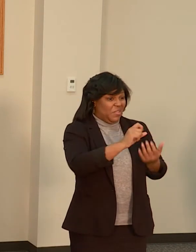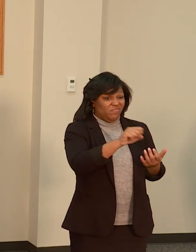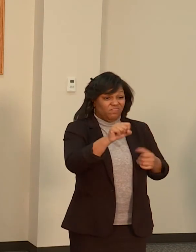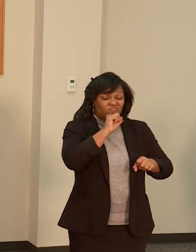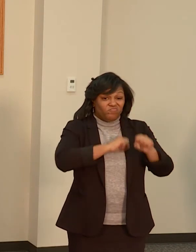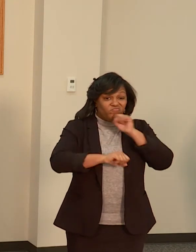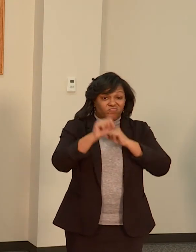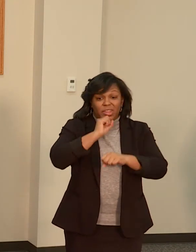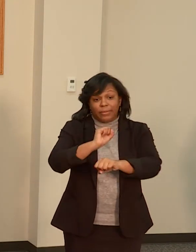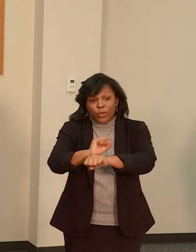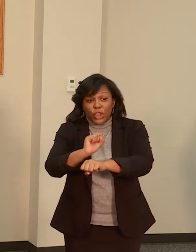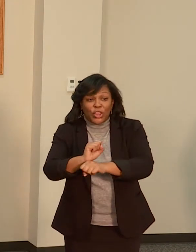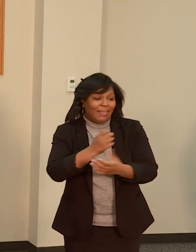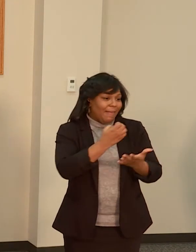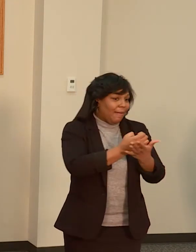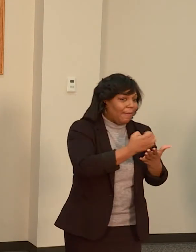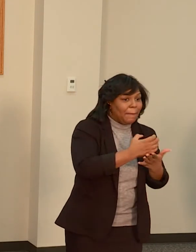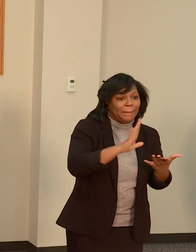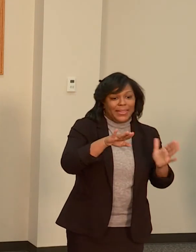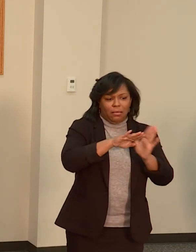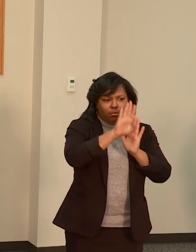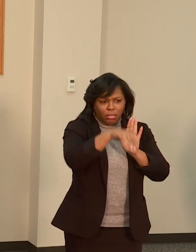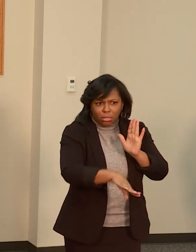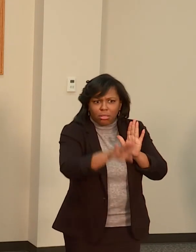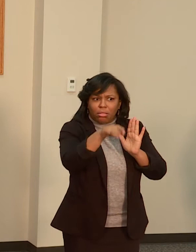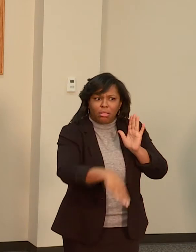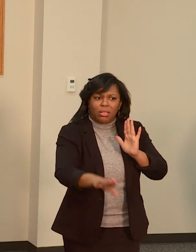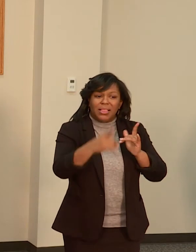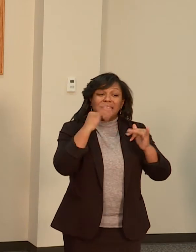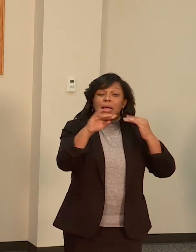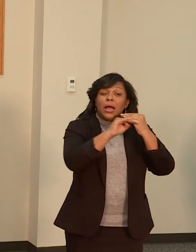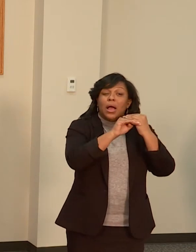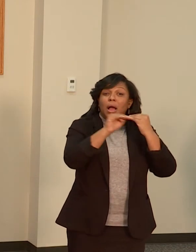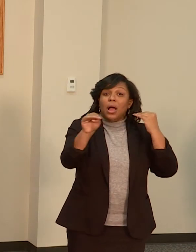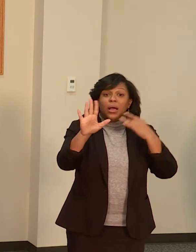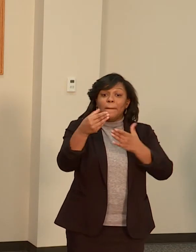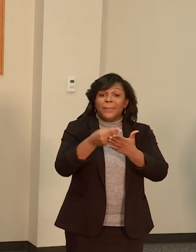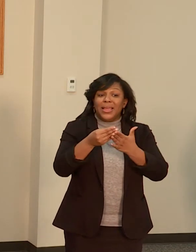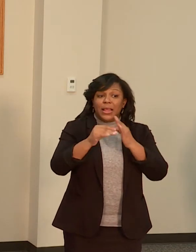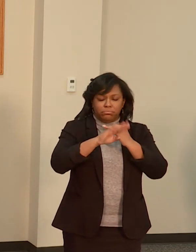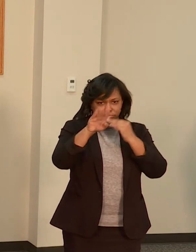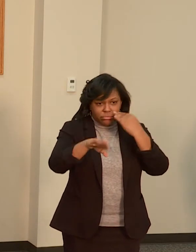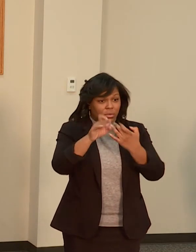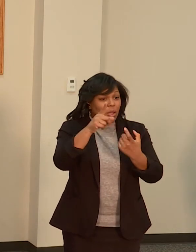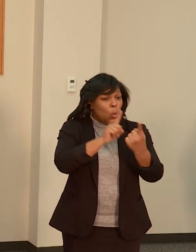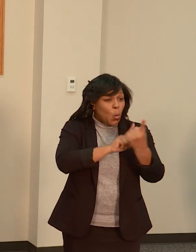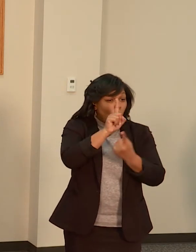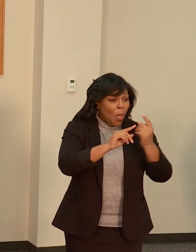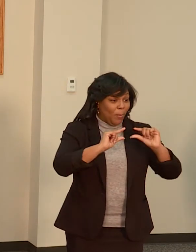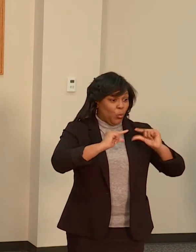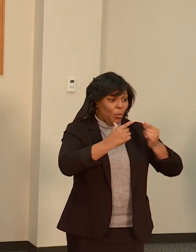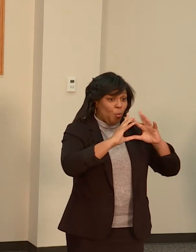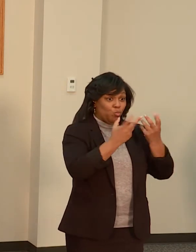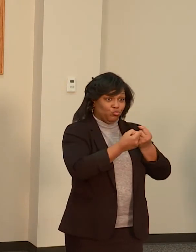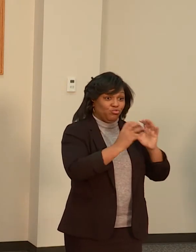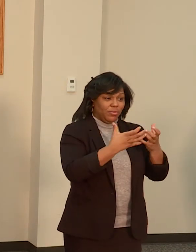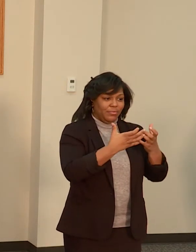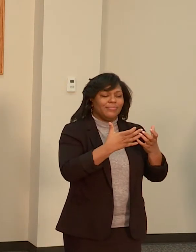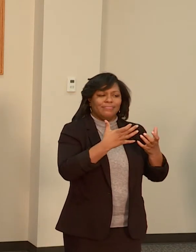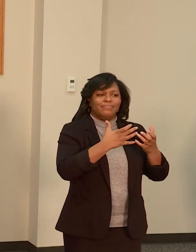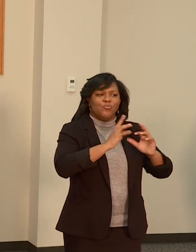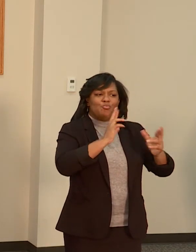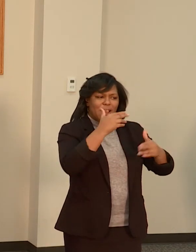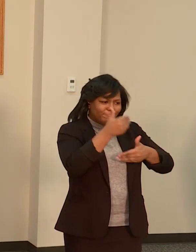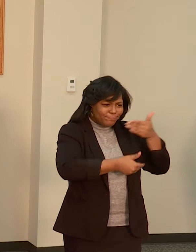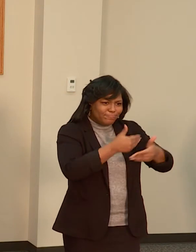stabilizing their very finances. One-on-one and group workshops facilitate this work. Our parent advisory council